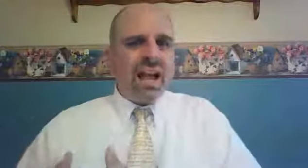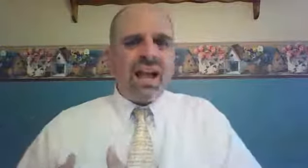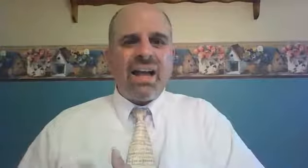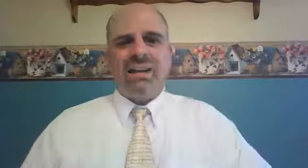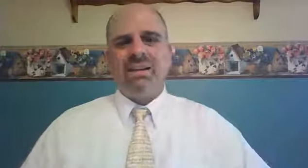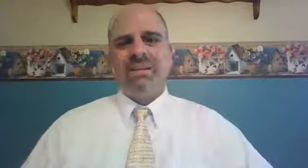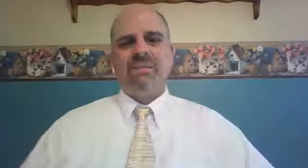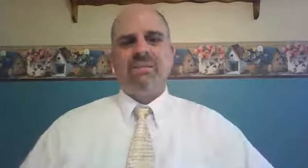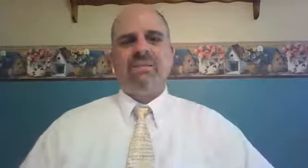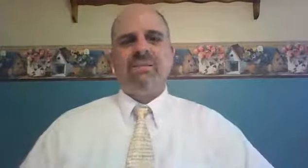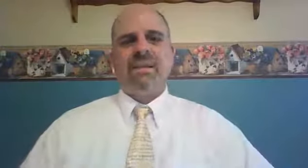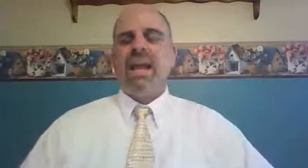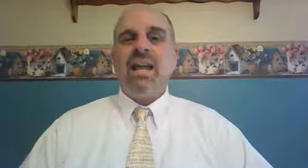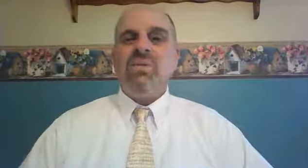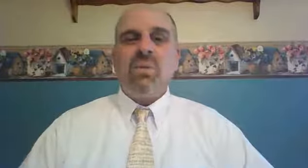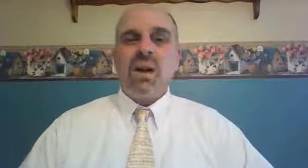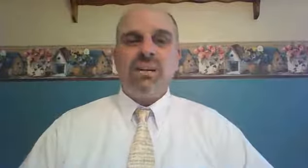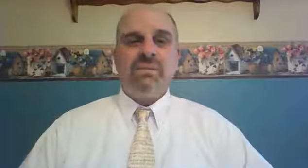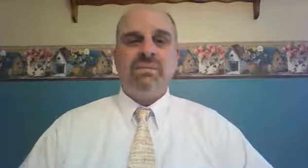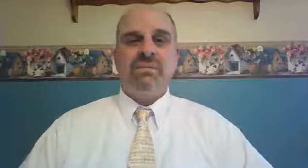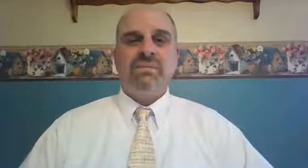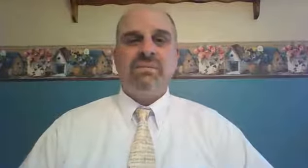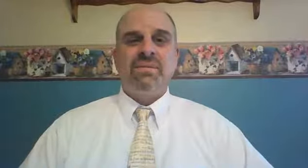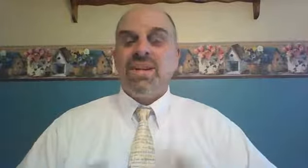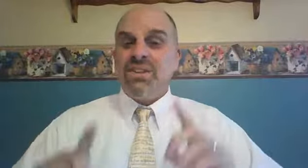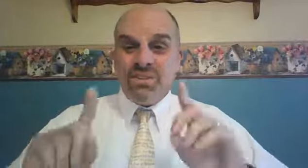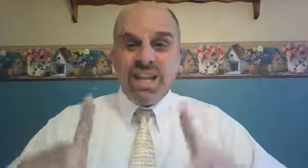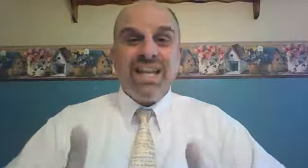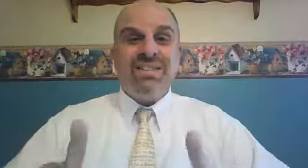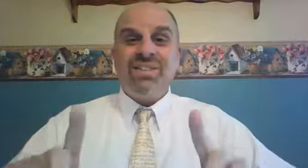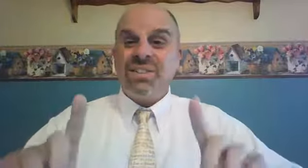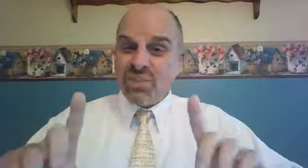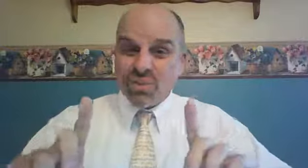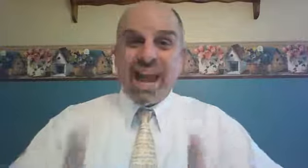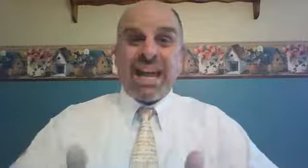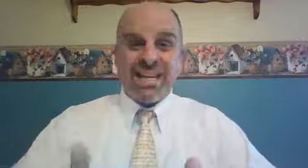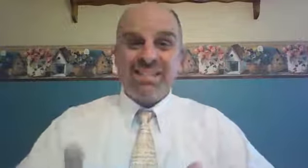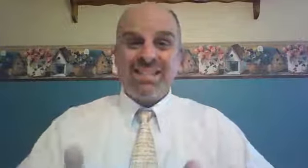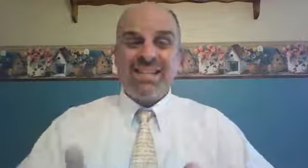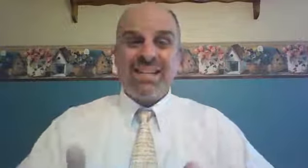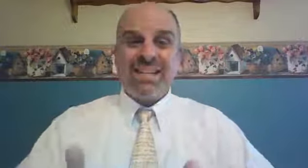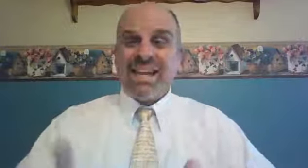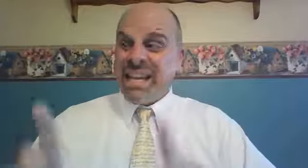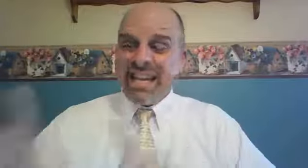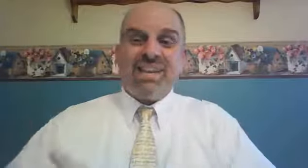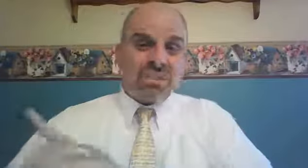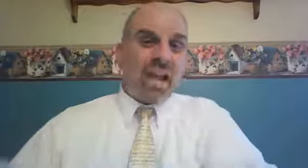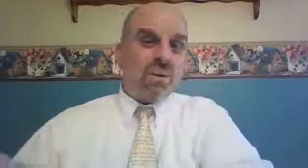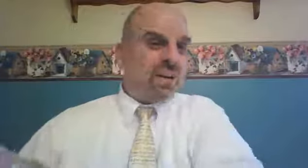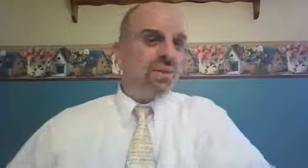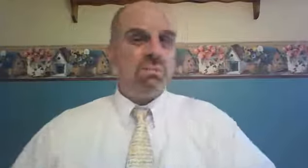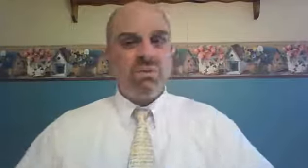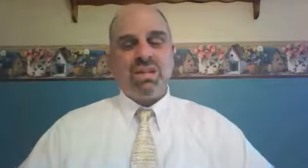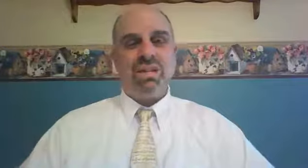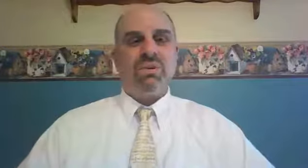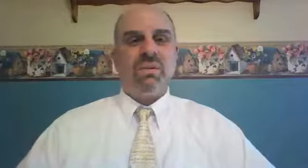God. And guess what? Jesus Christ is our kinsman redeemer.